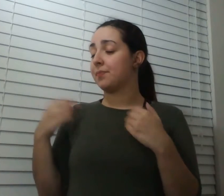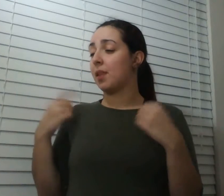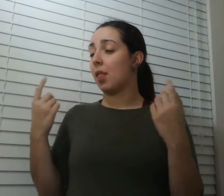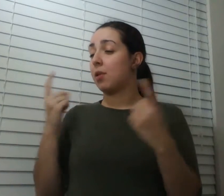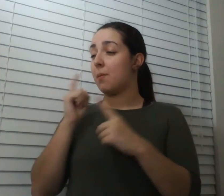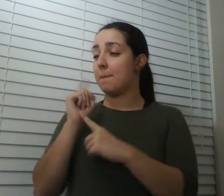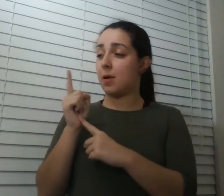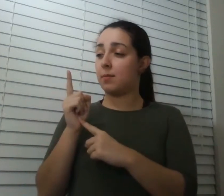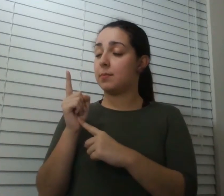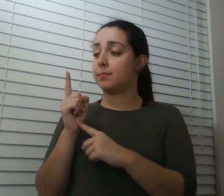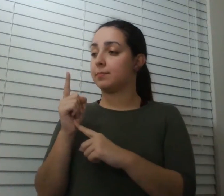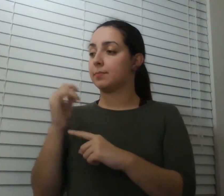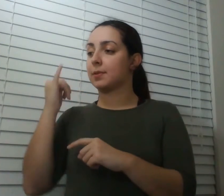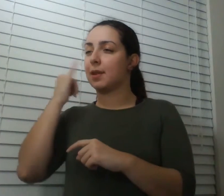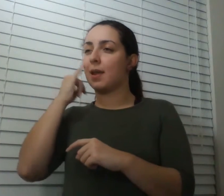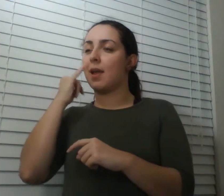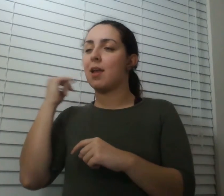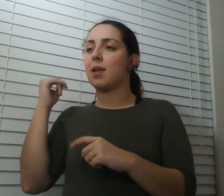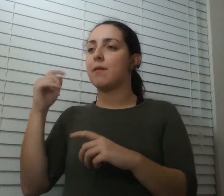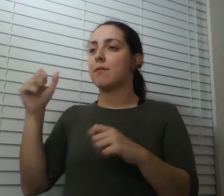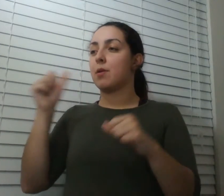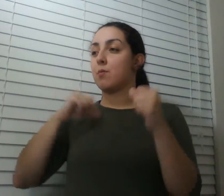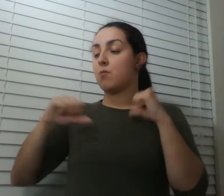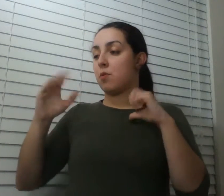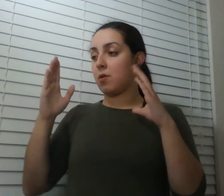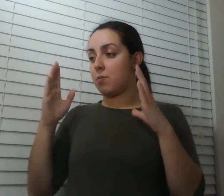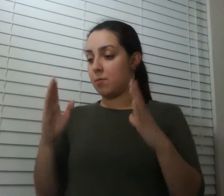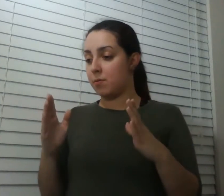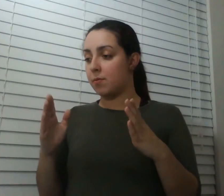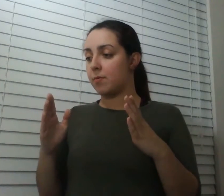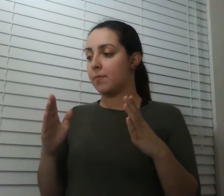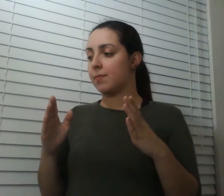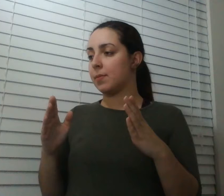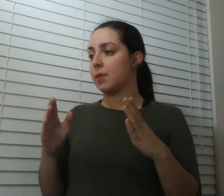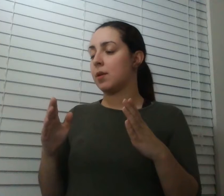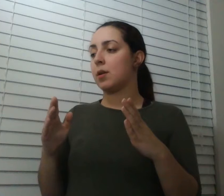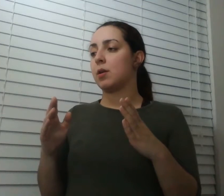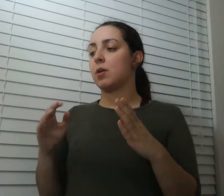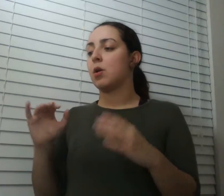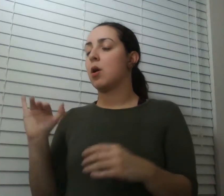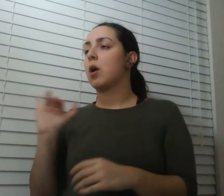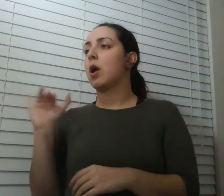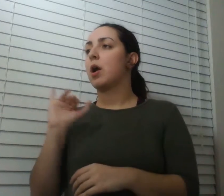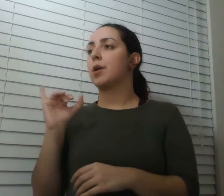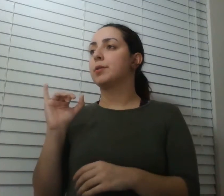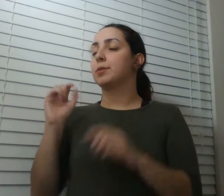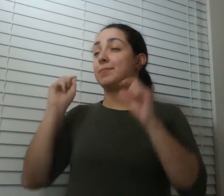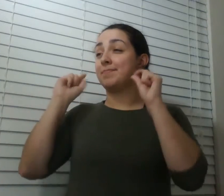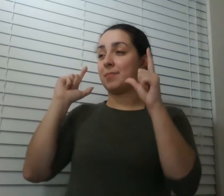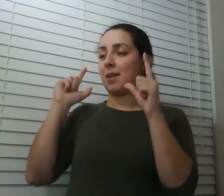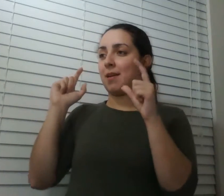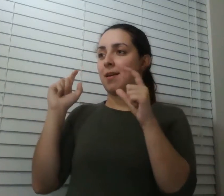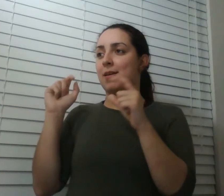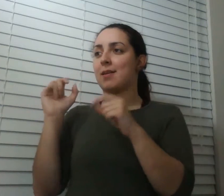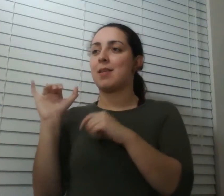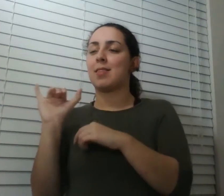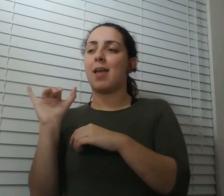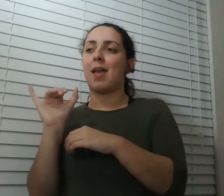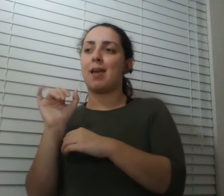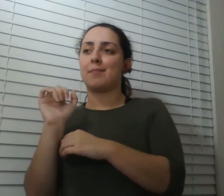is if the performers are genuinely as surprised at what just happened as the audience and the only way that can happen is if